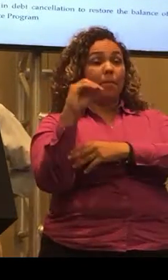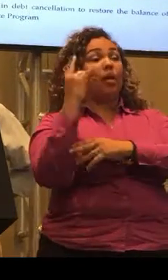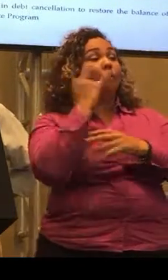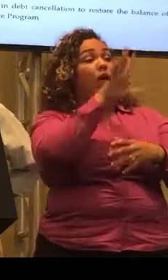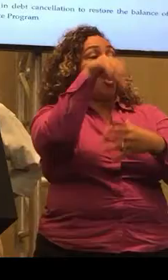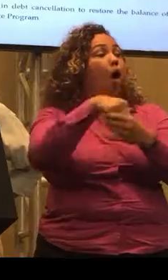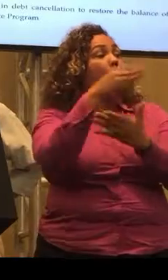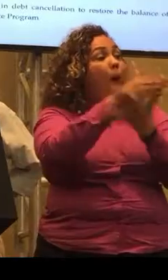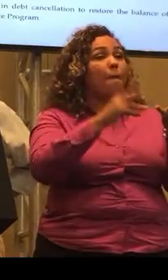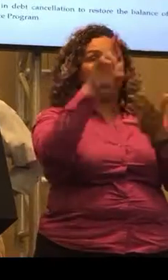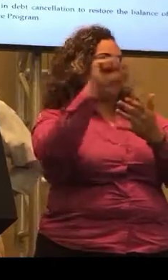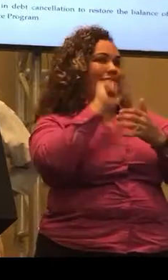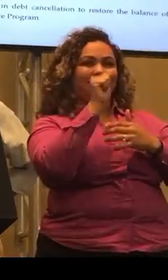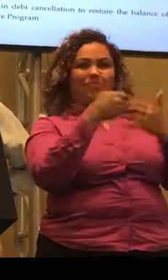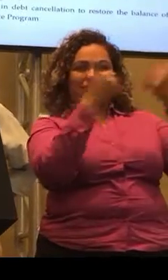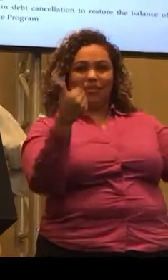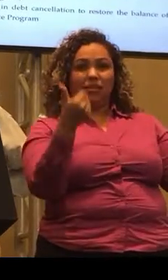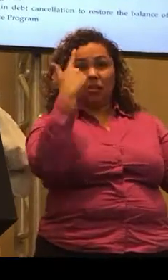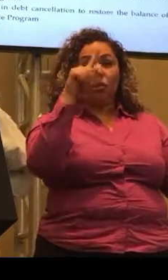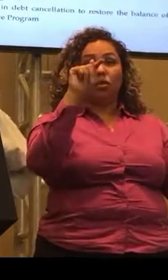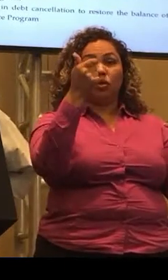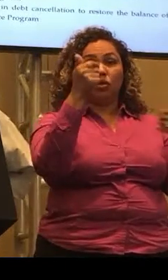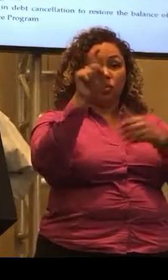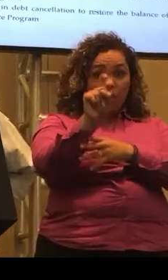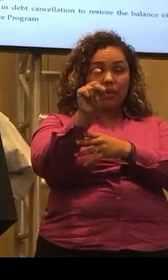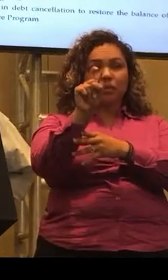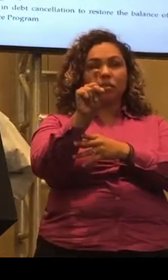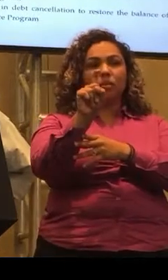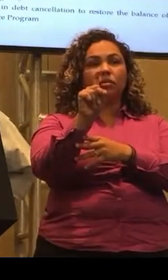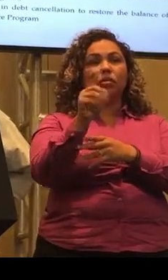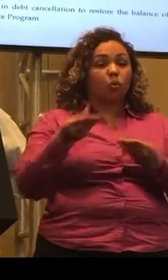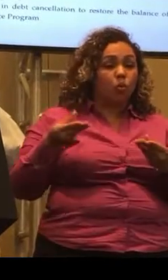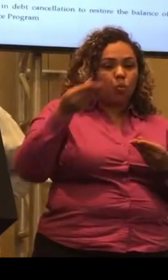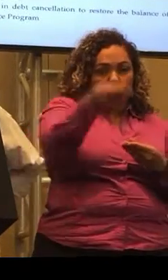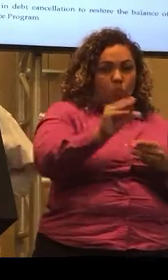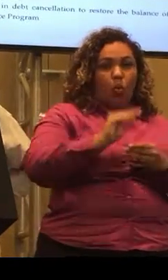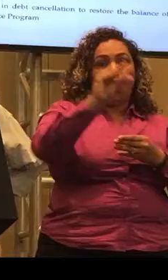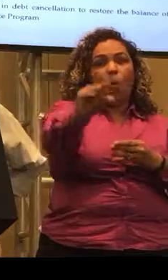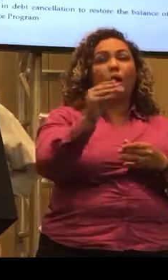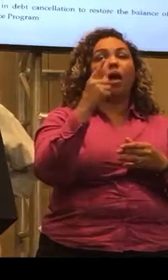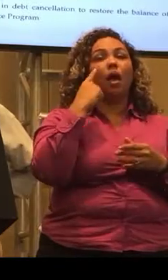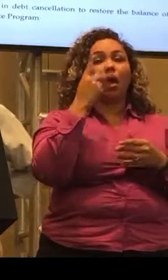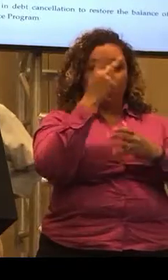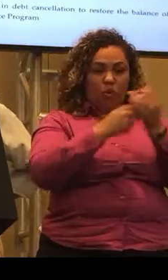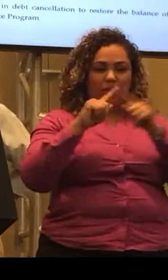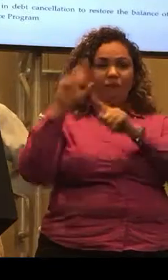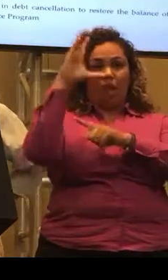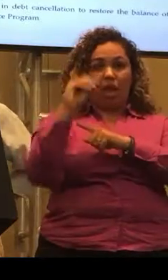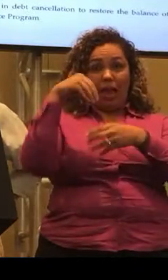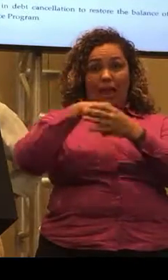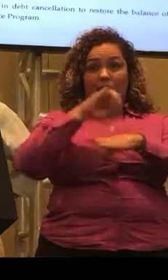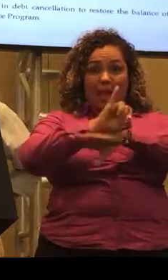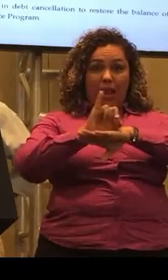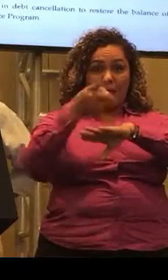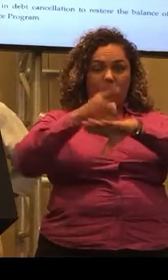terms of being part of the U.S. to the tax contributions in terms of those corporations in the island,